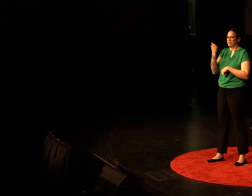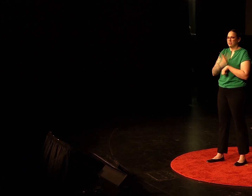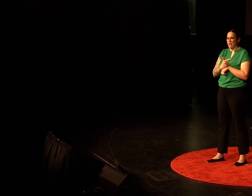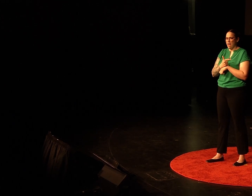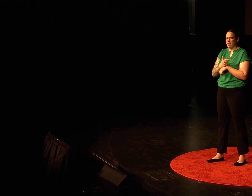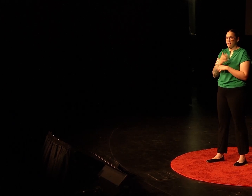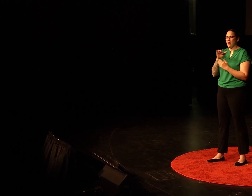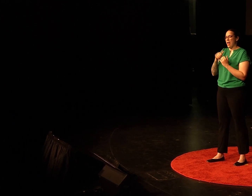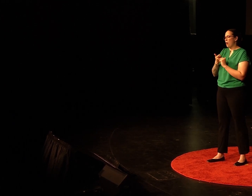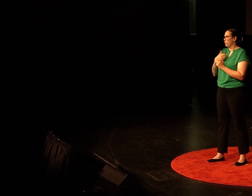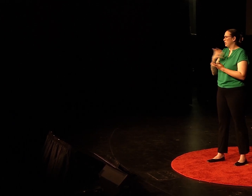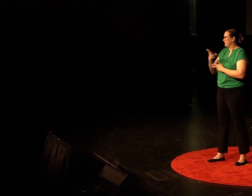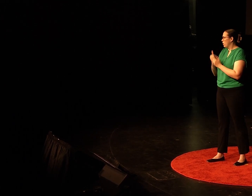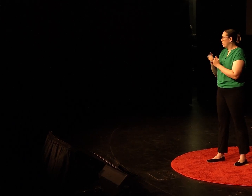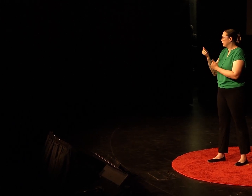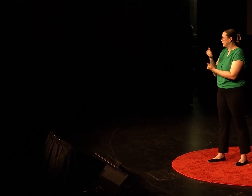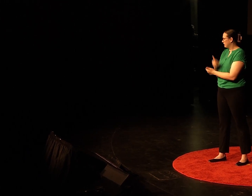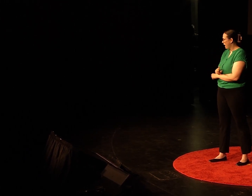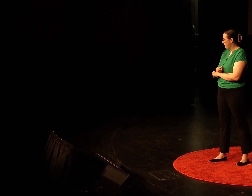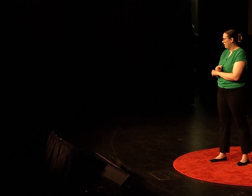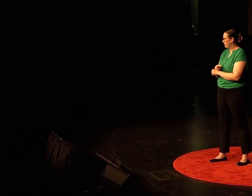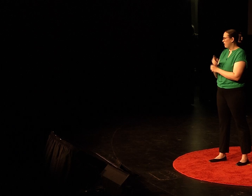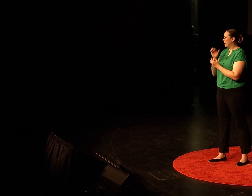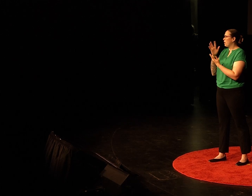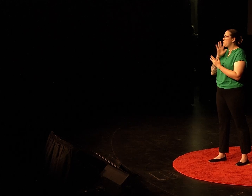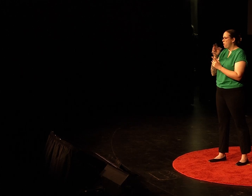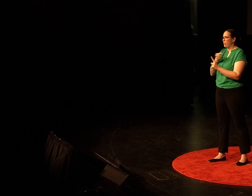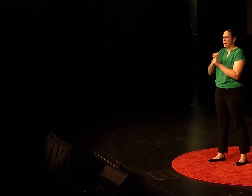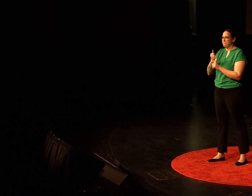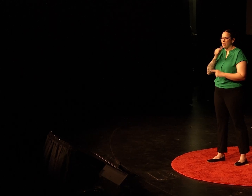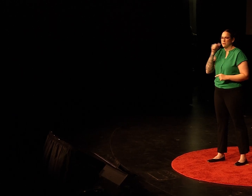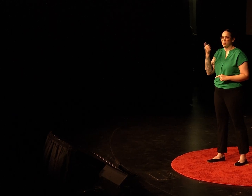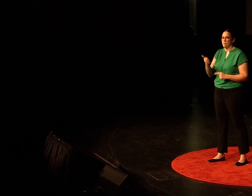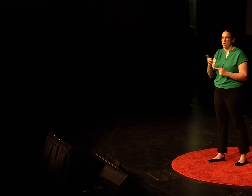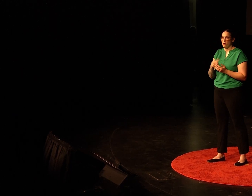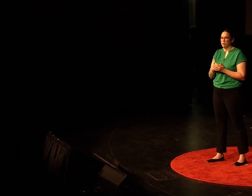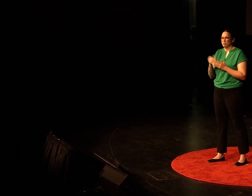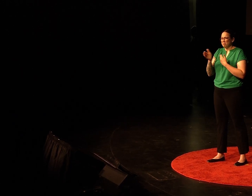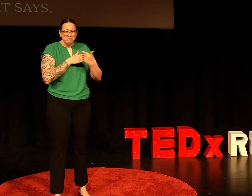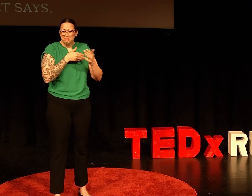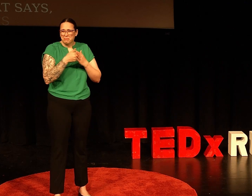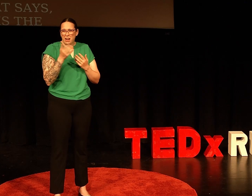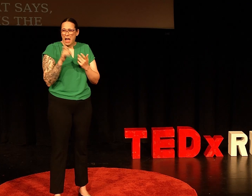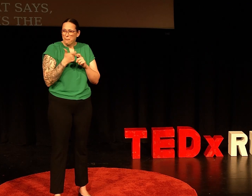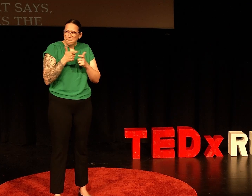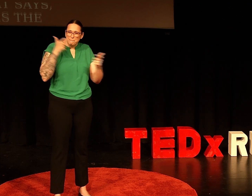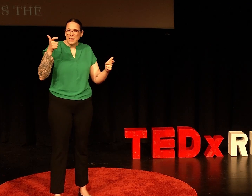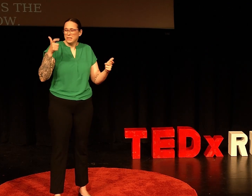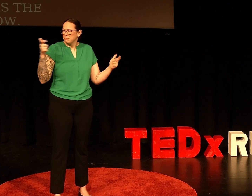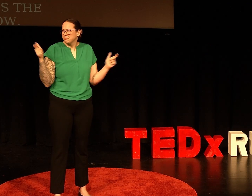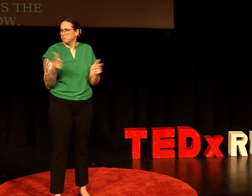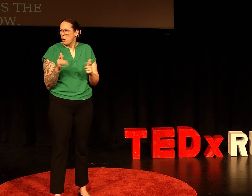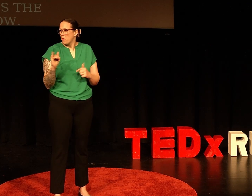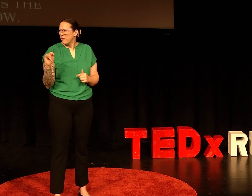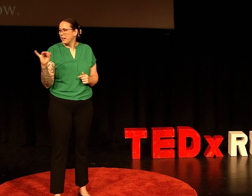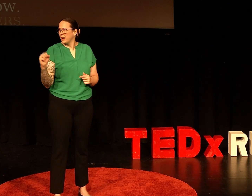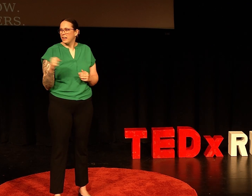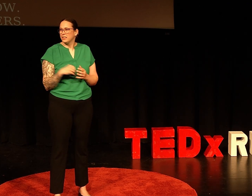What we do with today and how we approach today has an impact for tomorrow. No matter how big or how small it